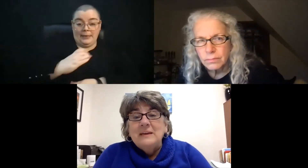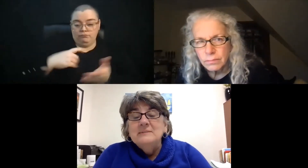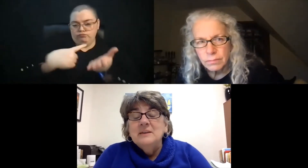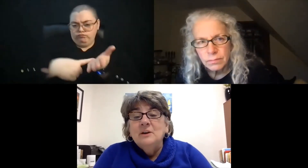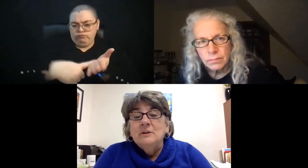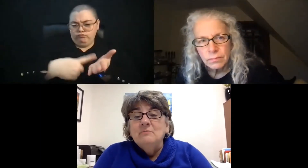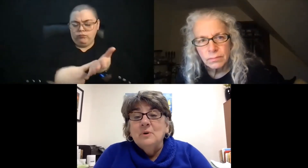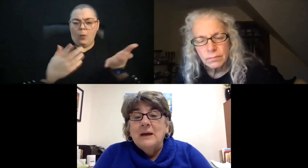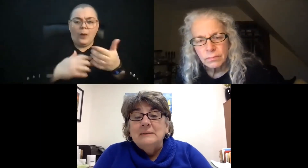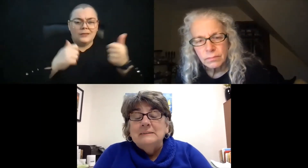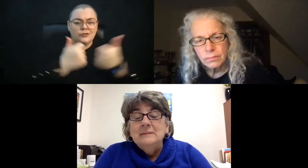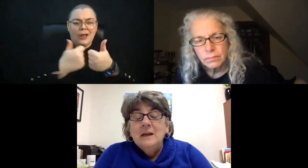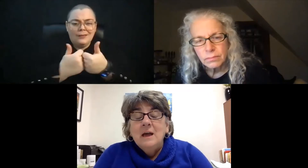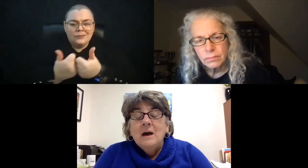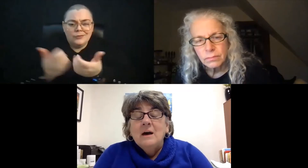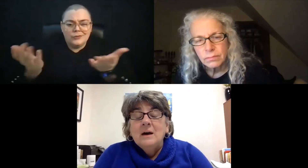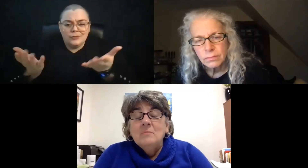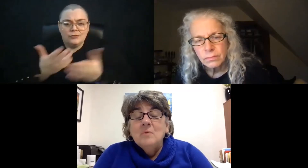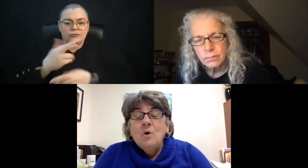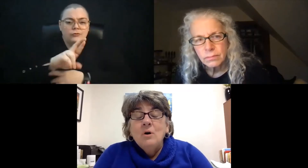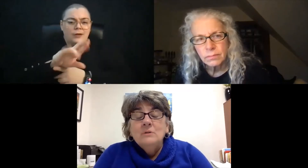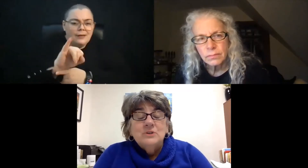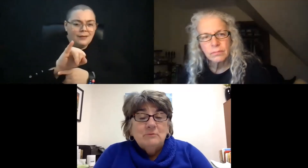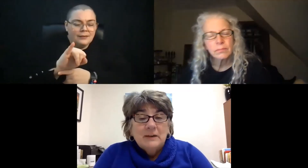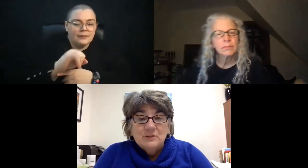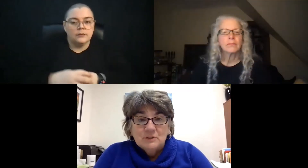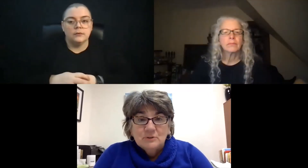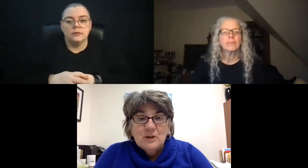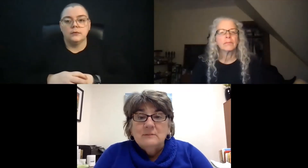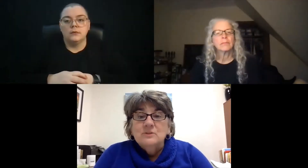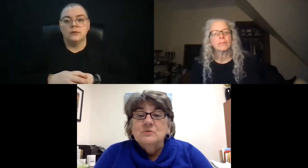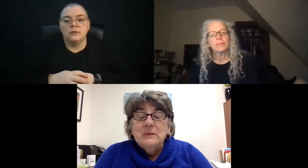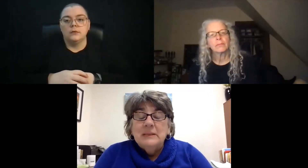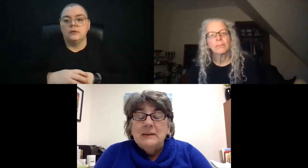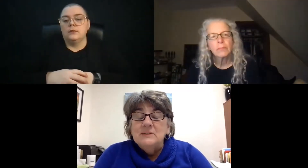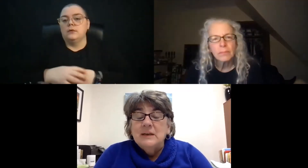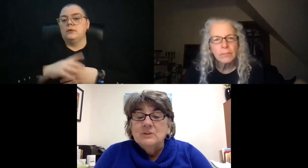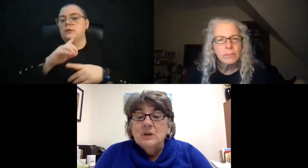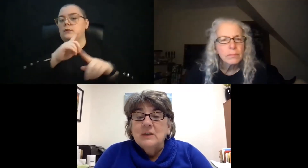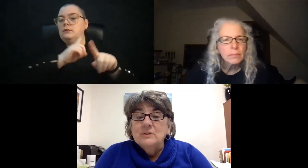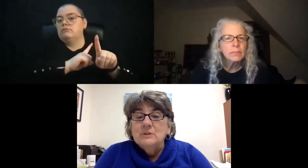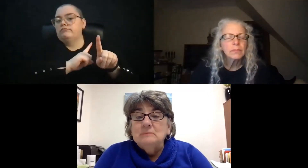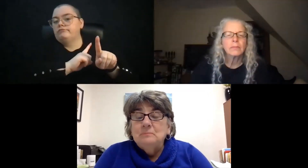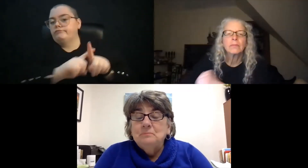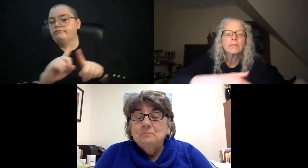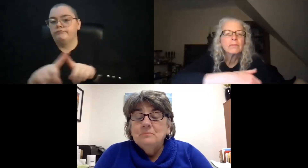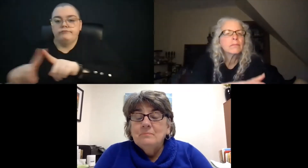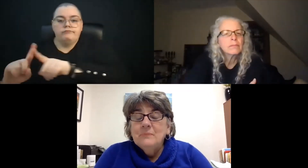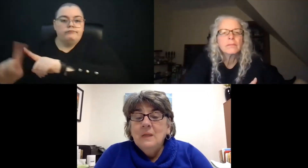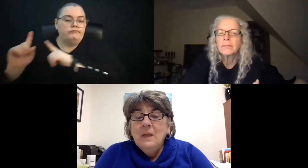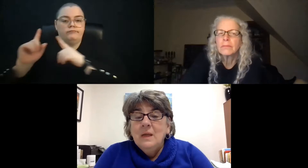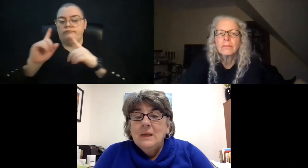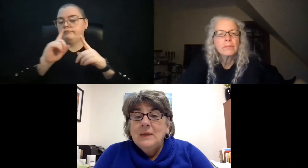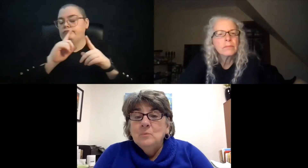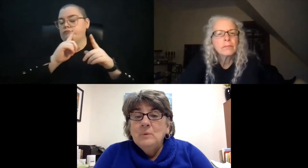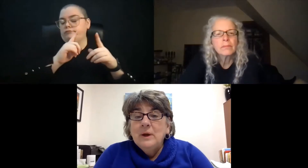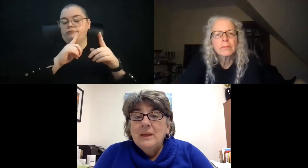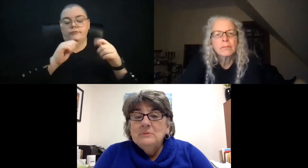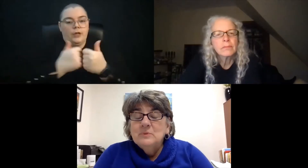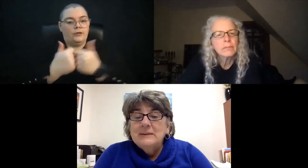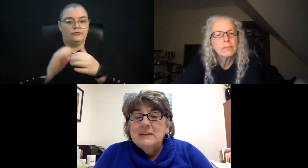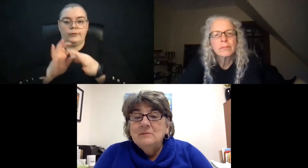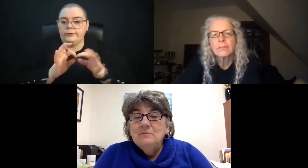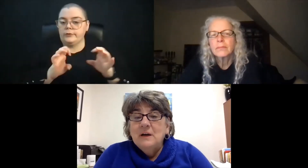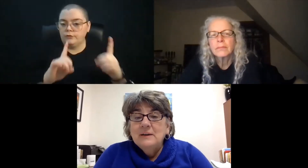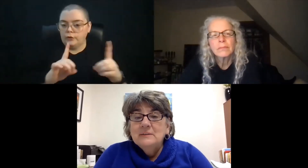we face here in Rhode Island, all generational challenges related to education. And we were